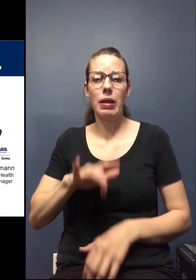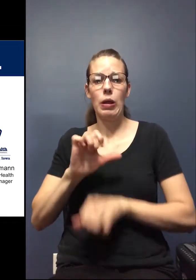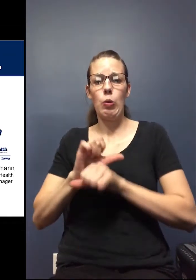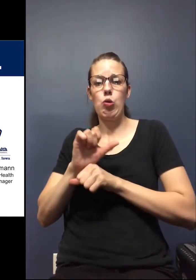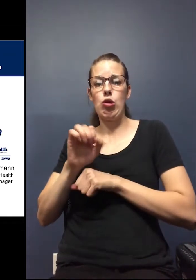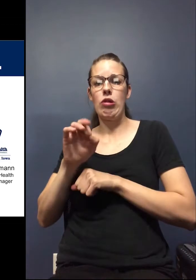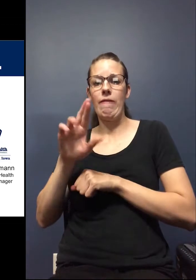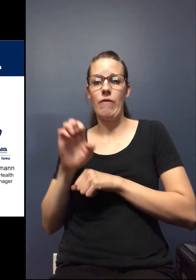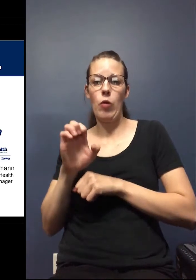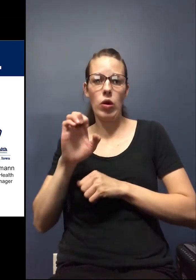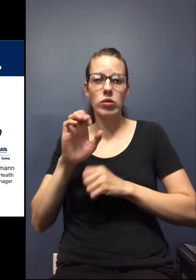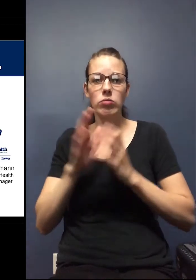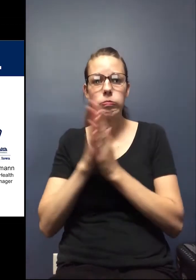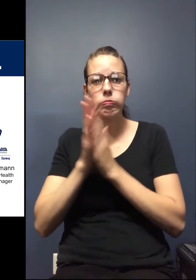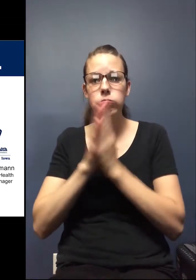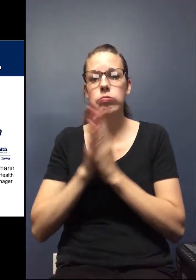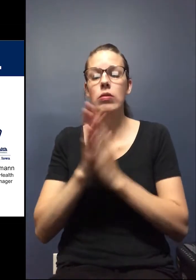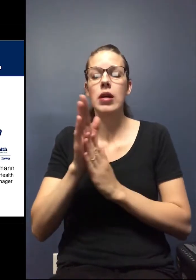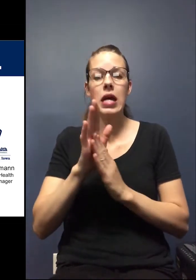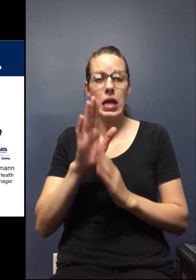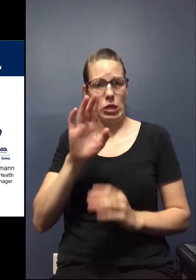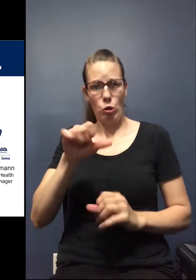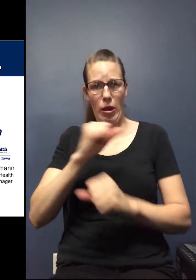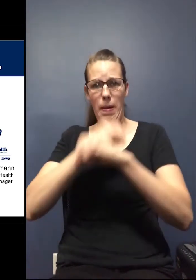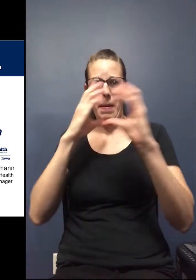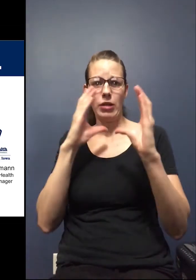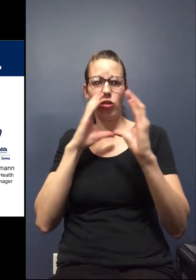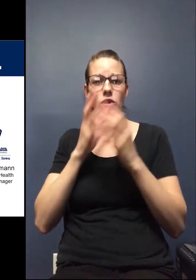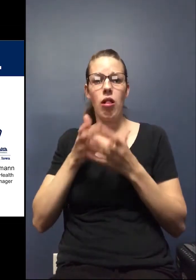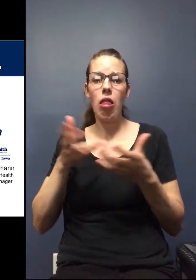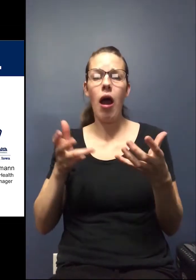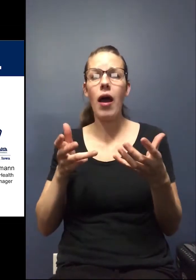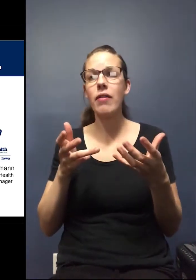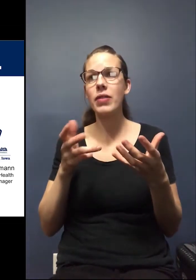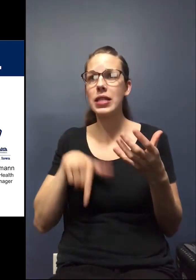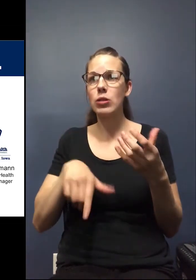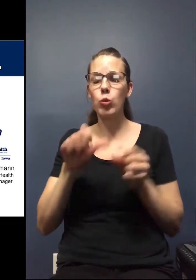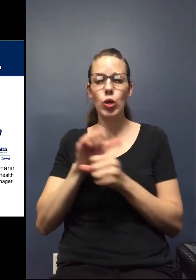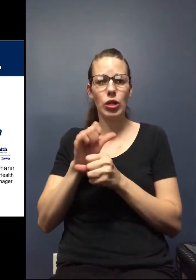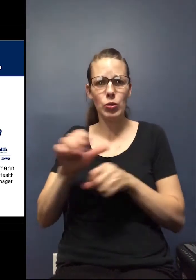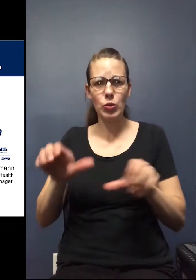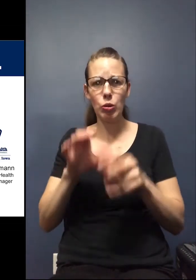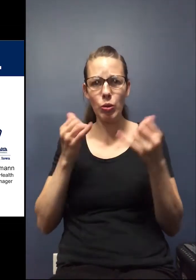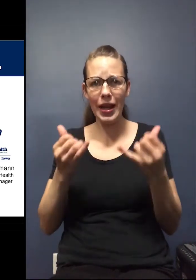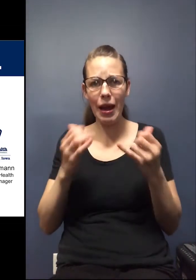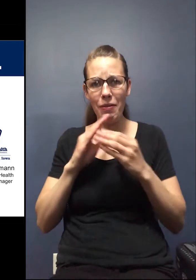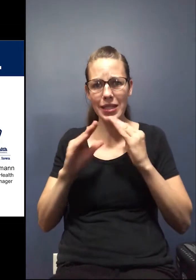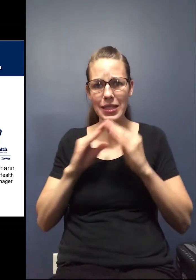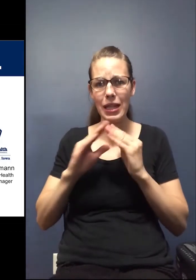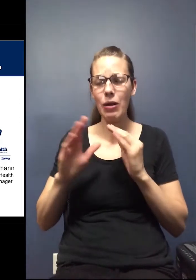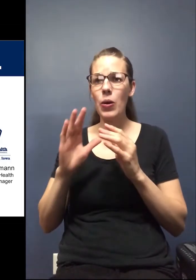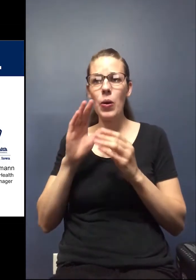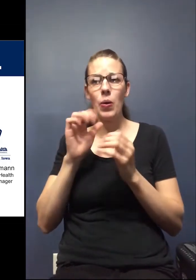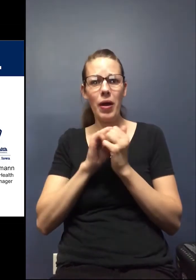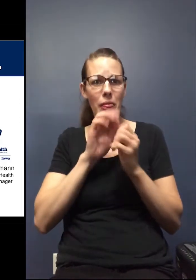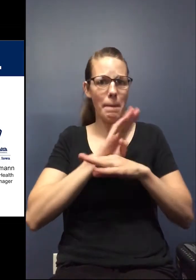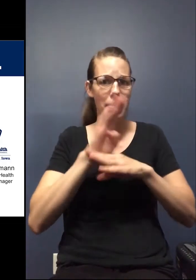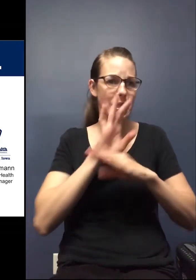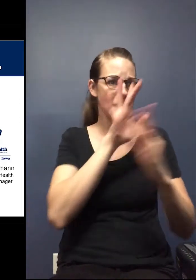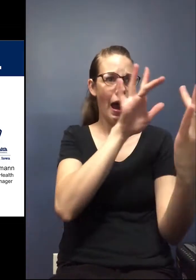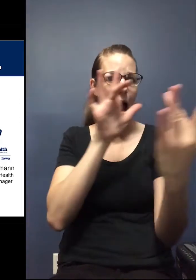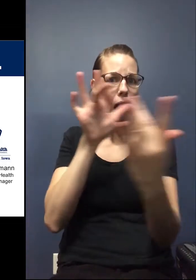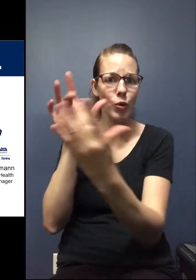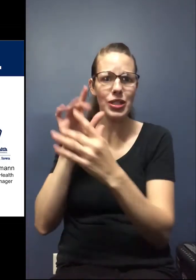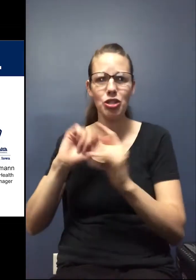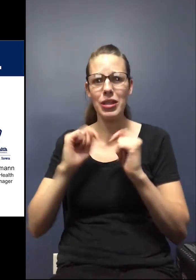workforce initiatives. But as you can imagine, a lot of the work that we've been doing at the city with the business outreach